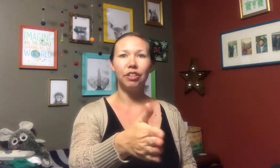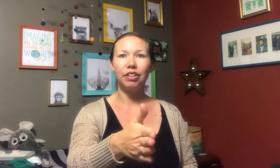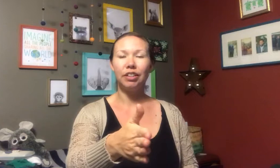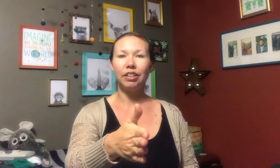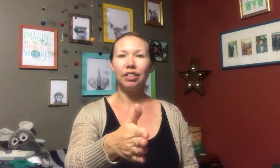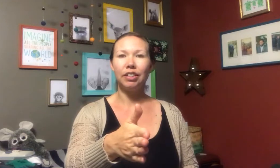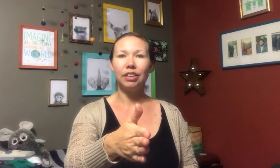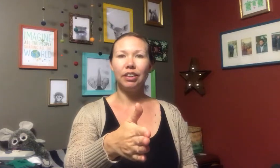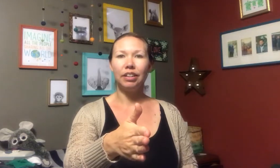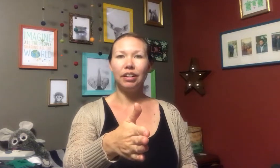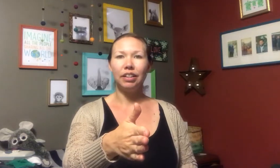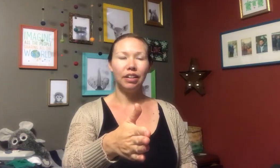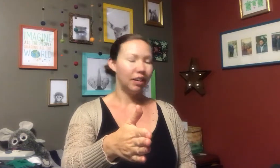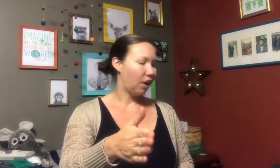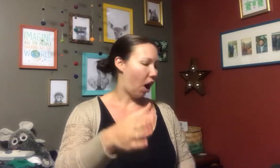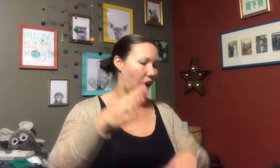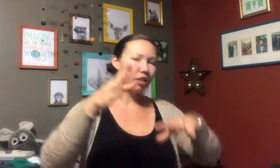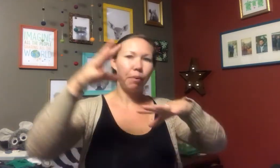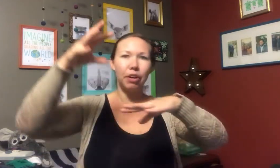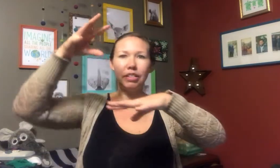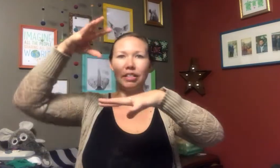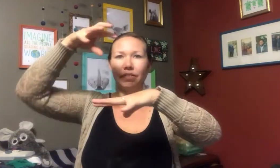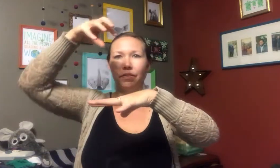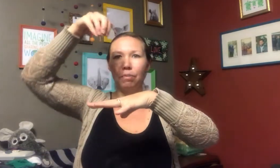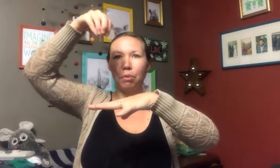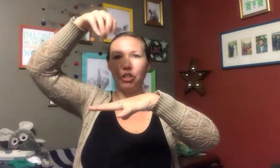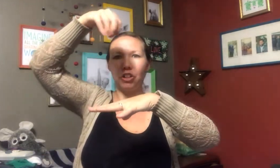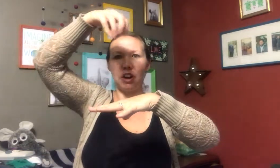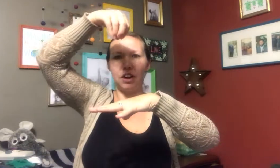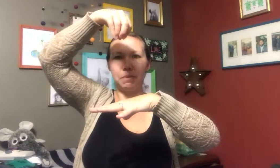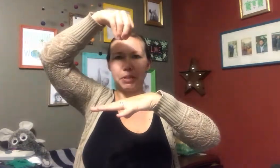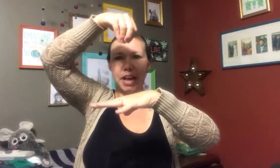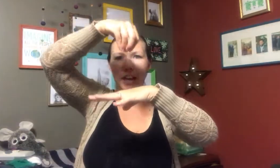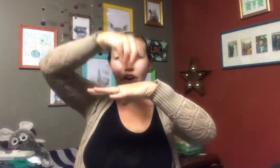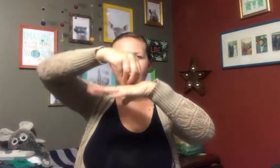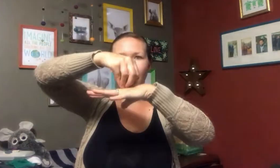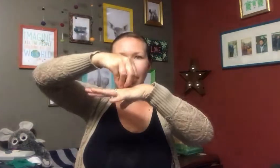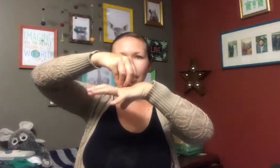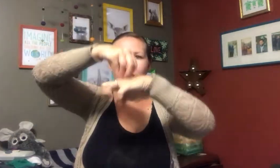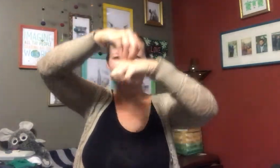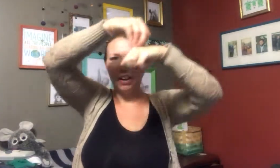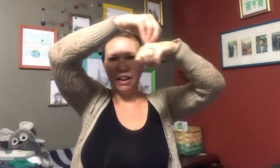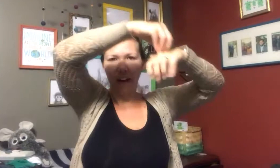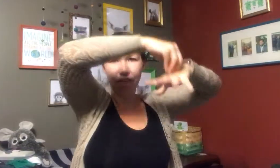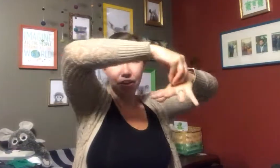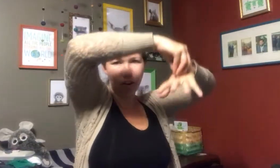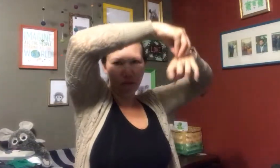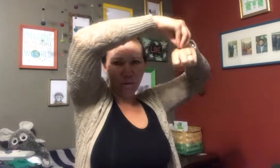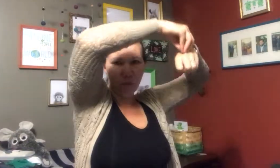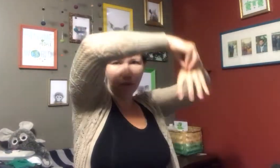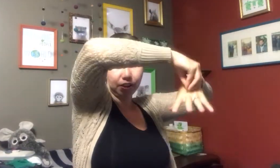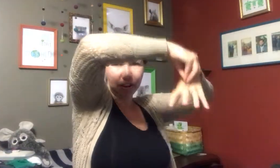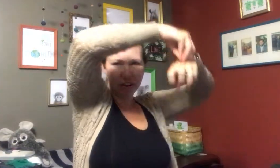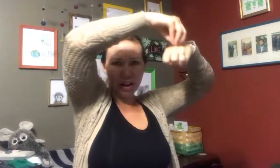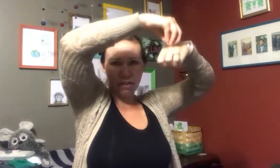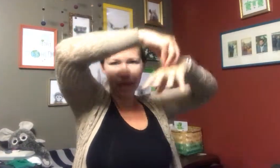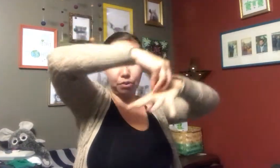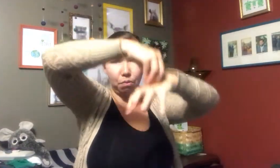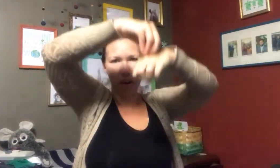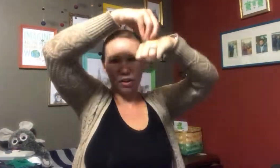octopus, put your octopus head on your hand and then you move it down through the water.